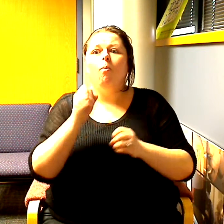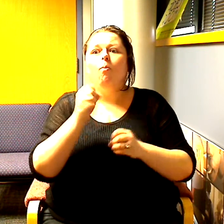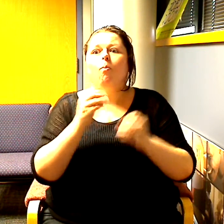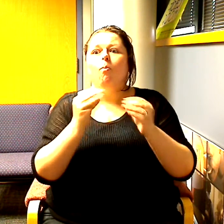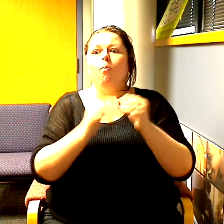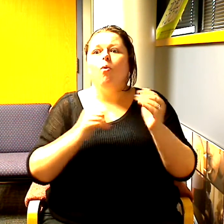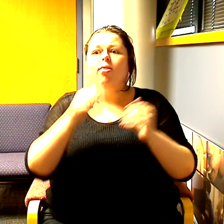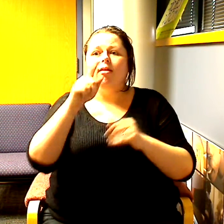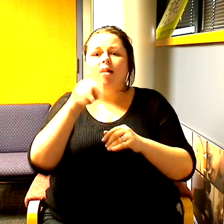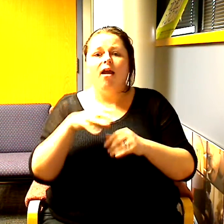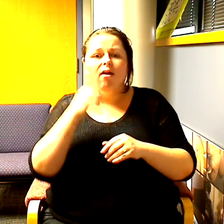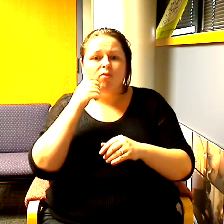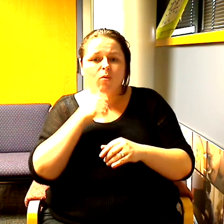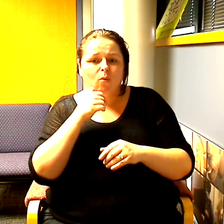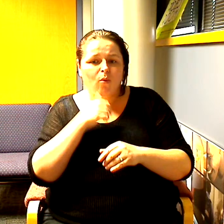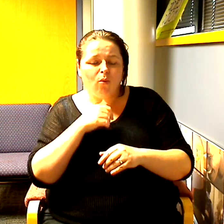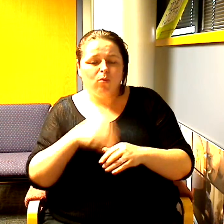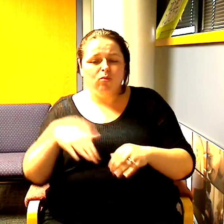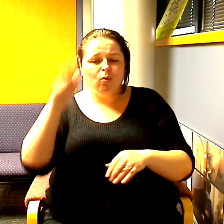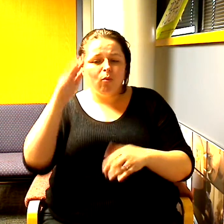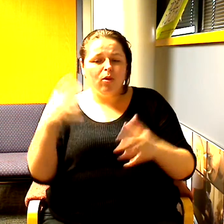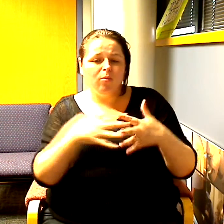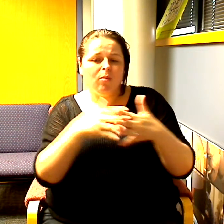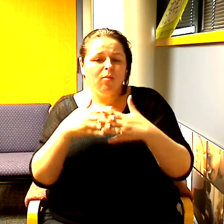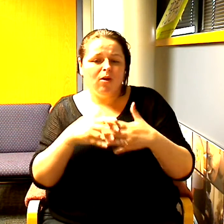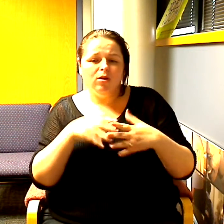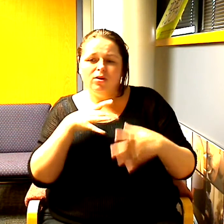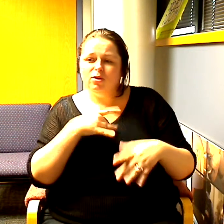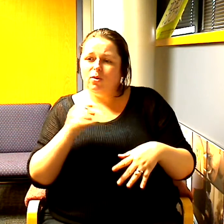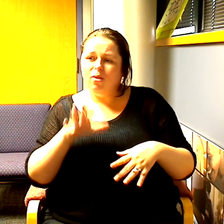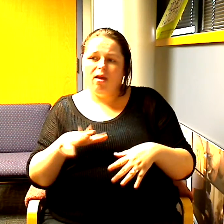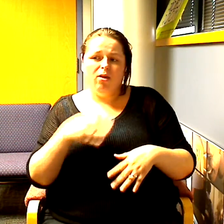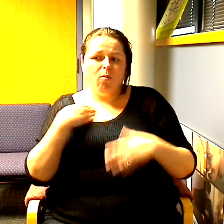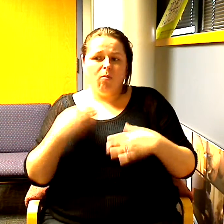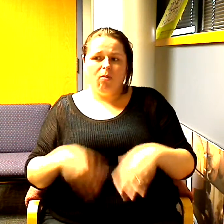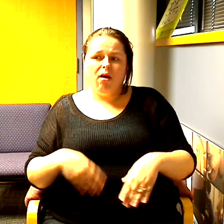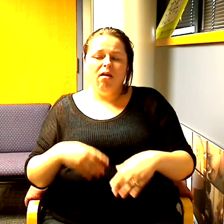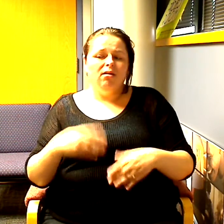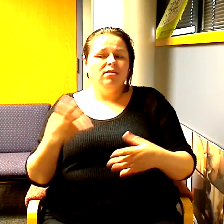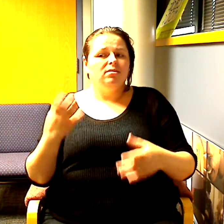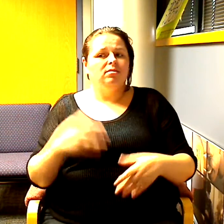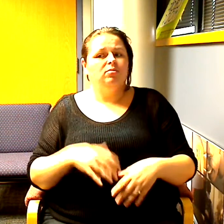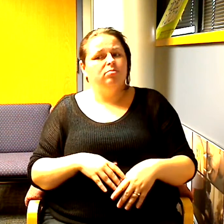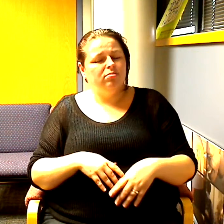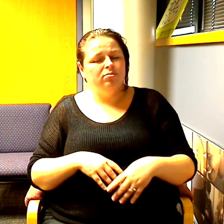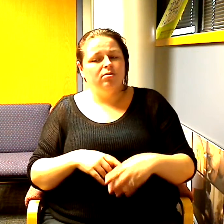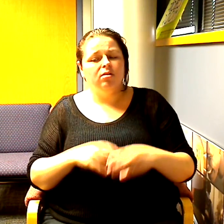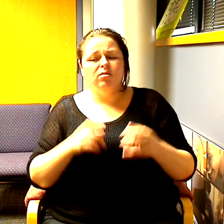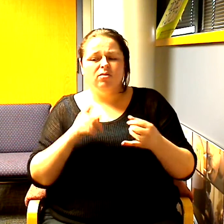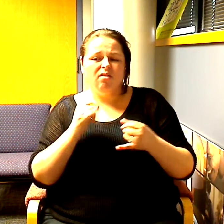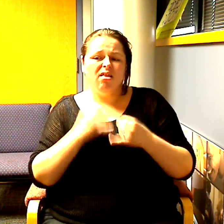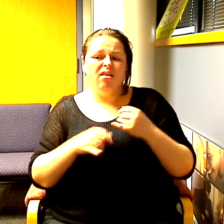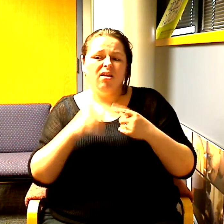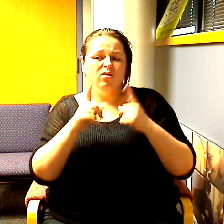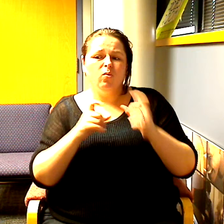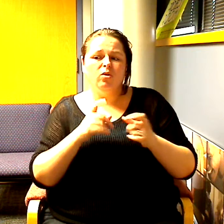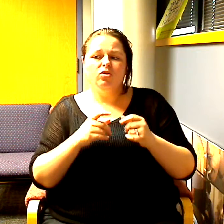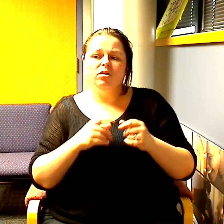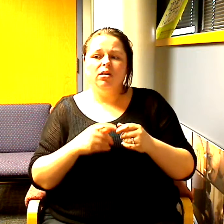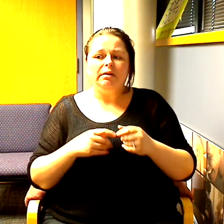78% by the time that they're 17 so the last question people ask me is you know what is it like to be a model and I think